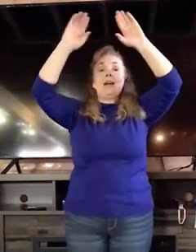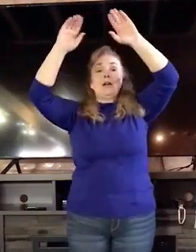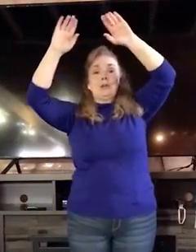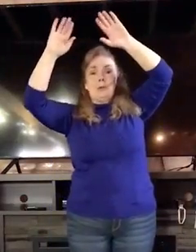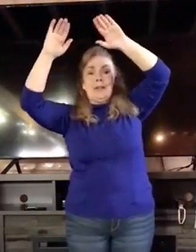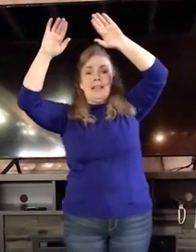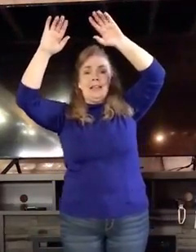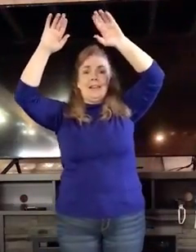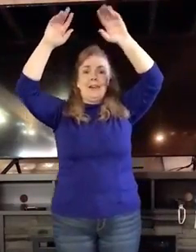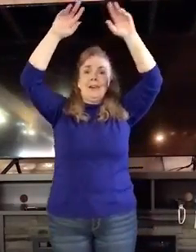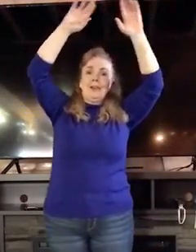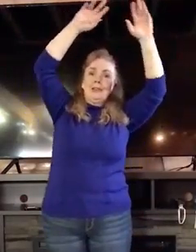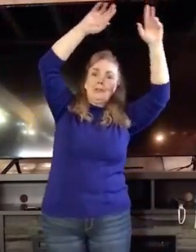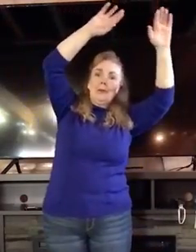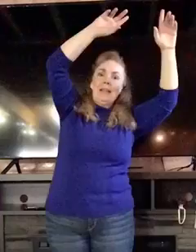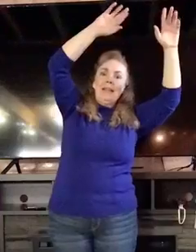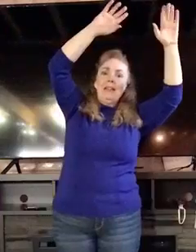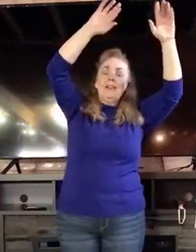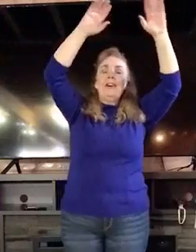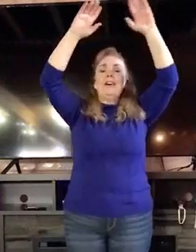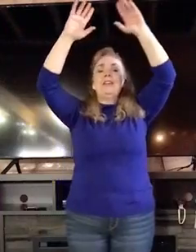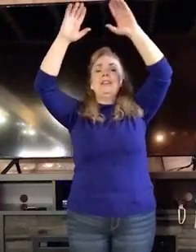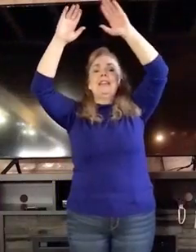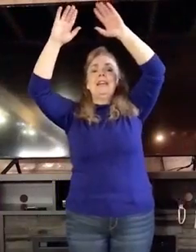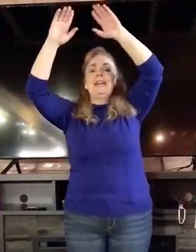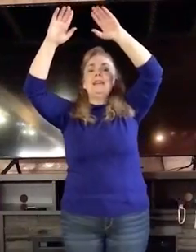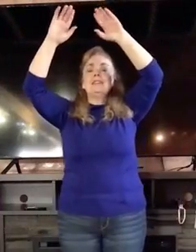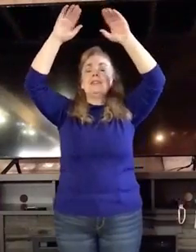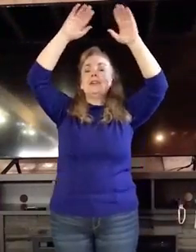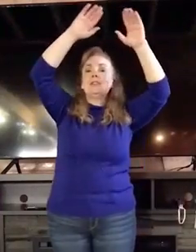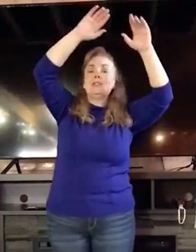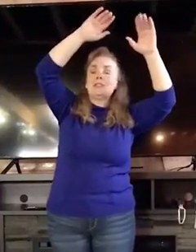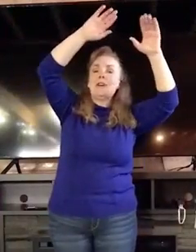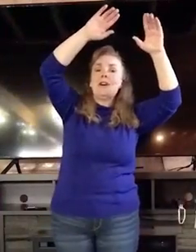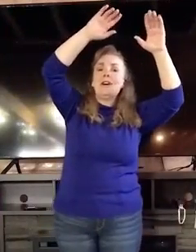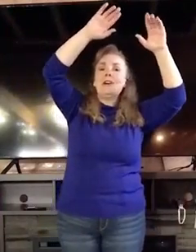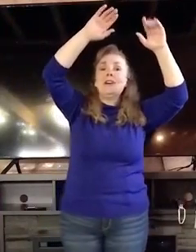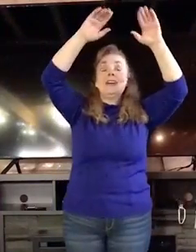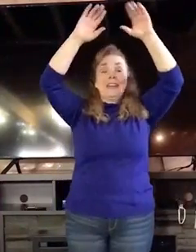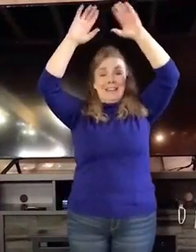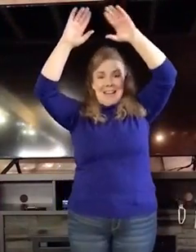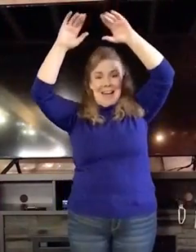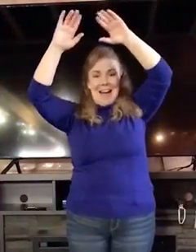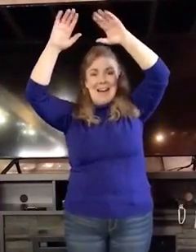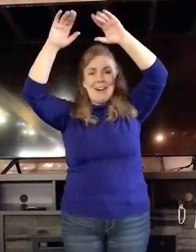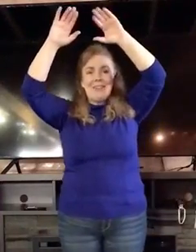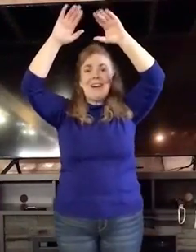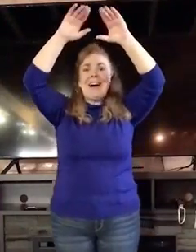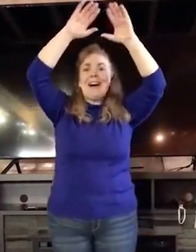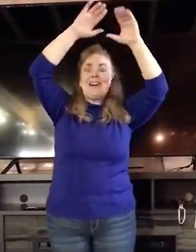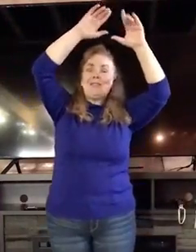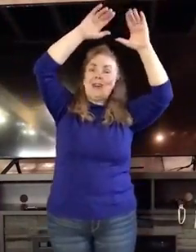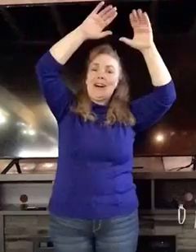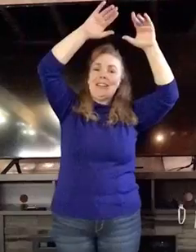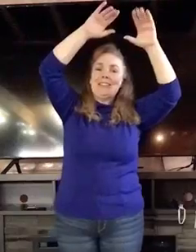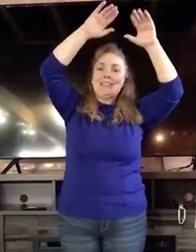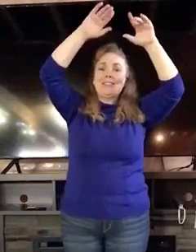Twinkle, twinkle, little star, how I wonder